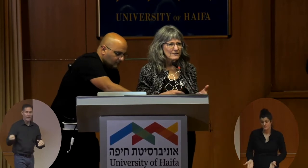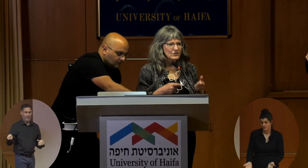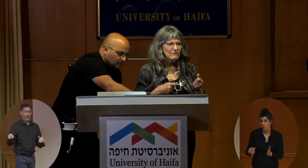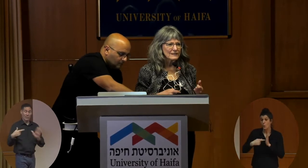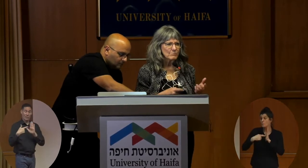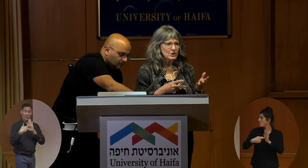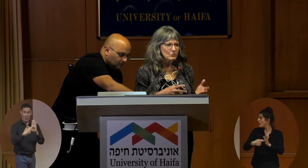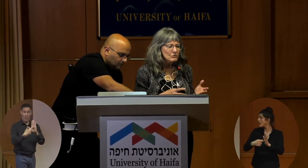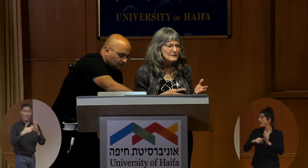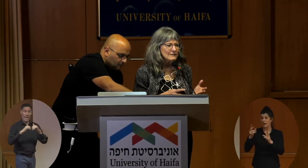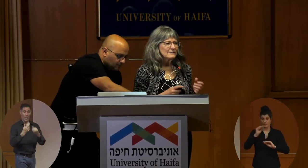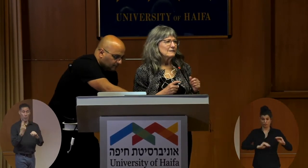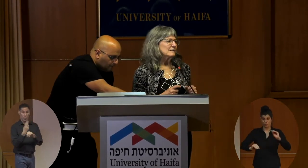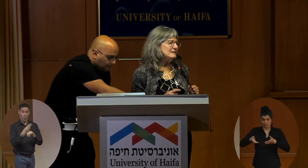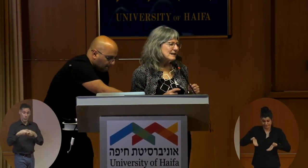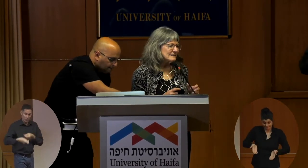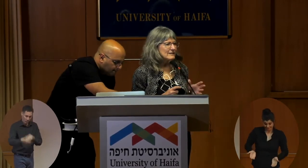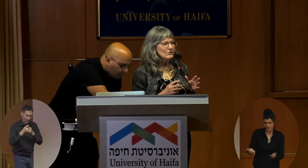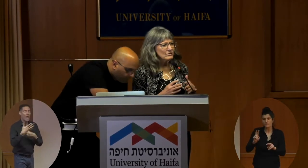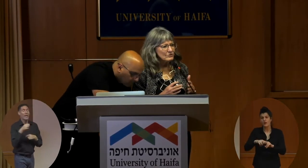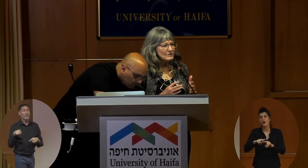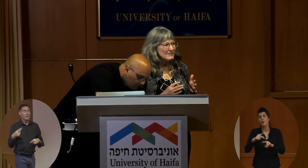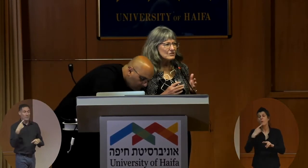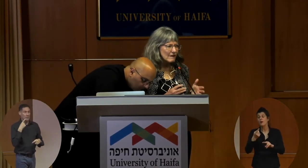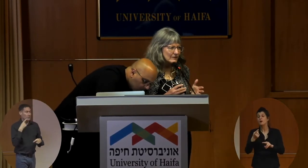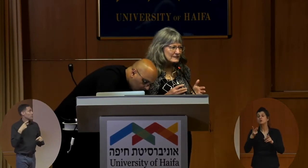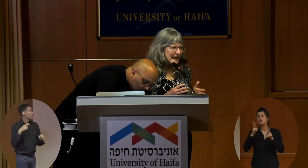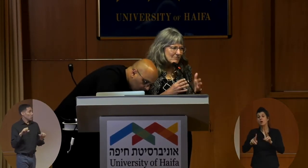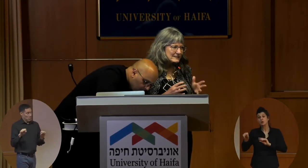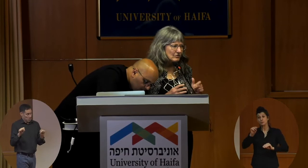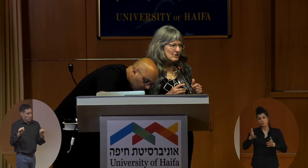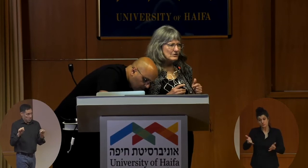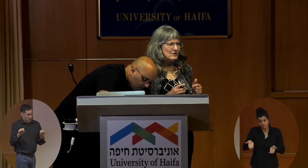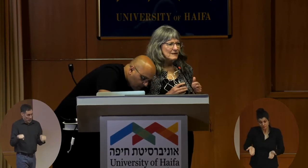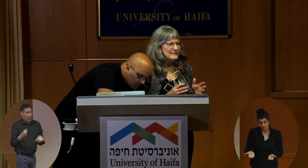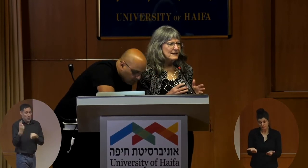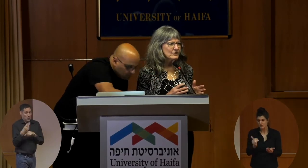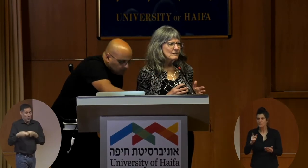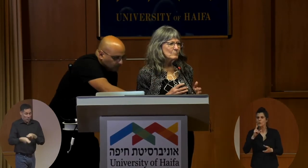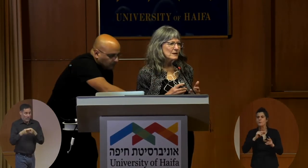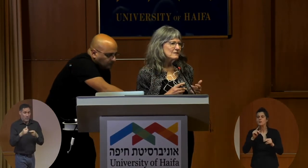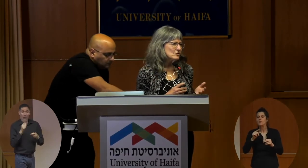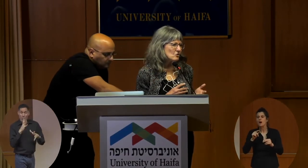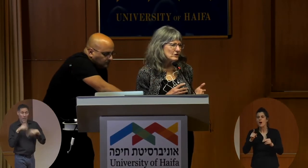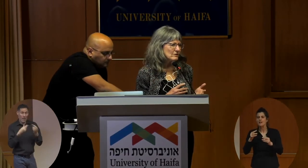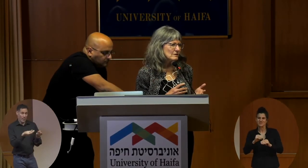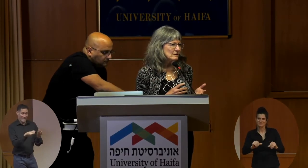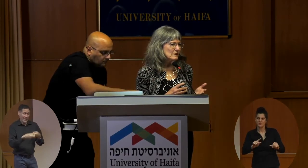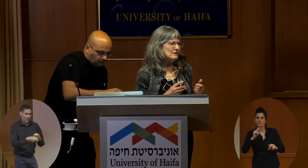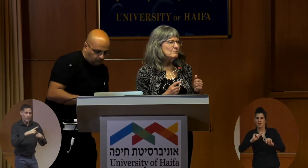way that shovels can be used. Then he says that you can use shovels. Now he's no longer talking about a sand shovel, but a snow shovel that